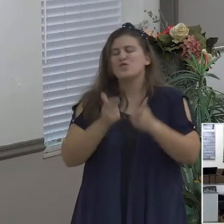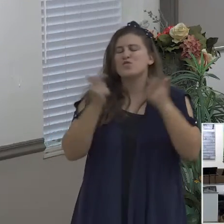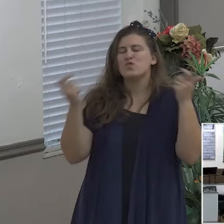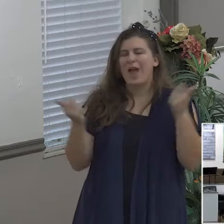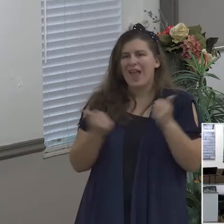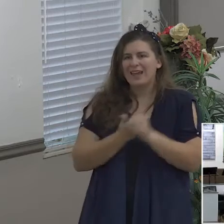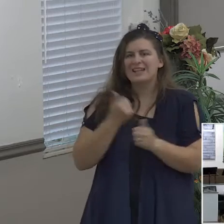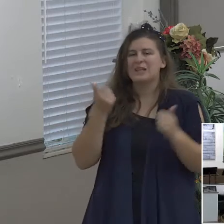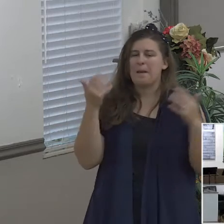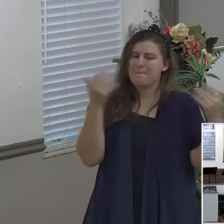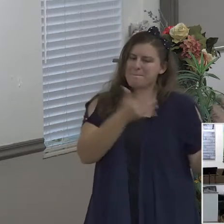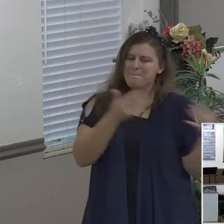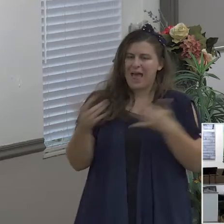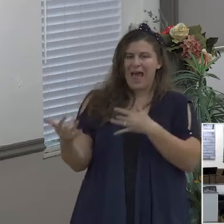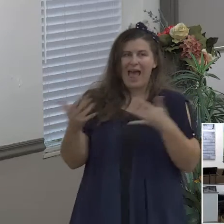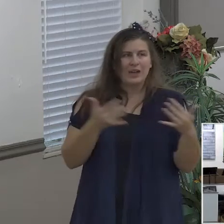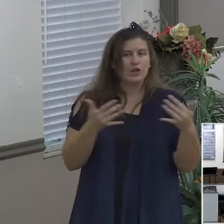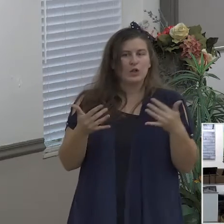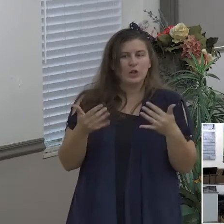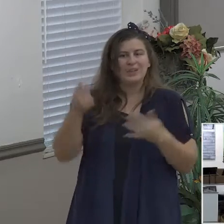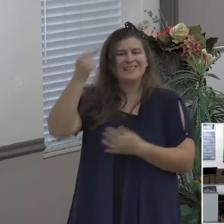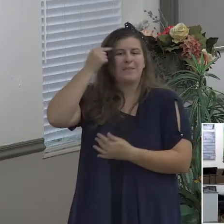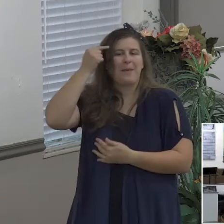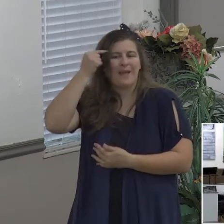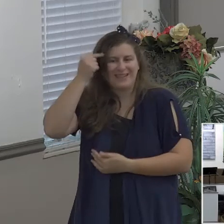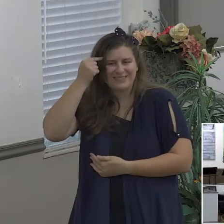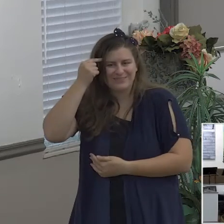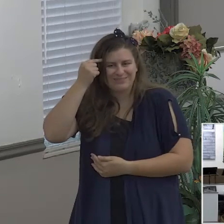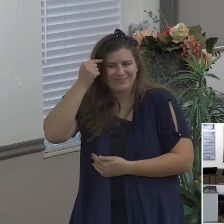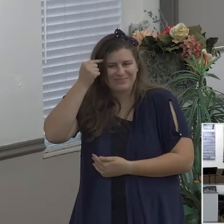and I fight that battle a hundred times a day